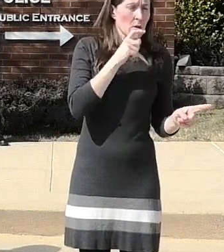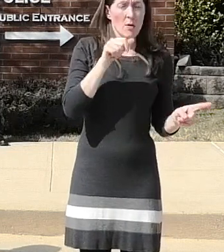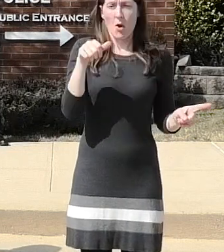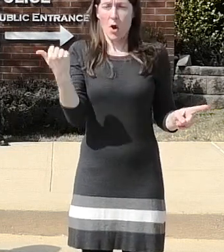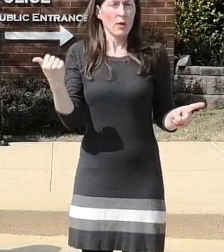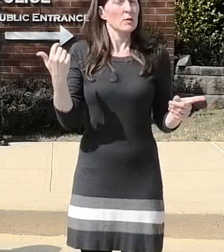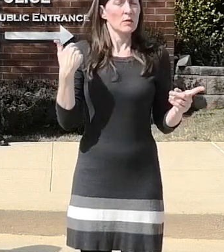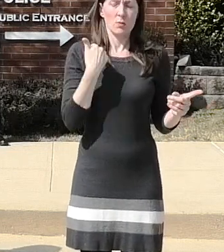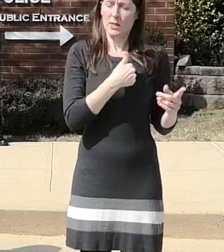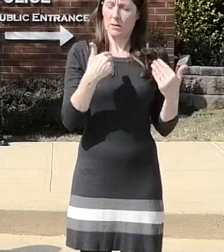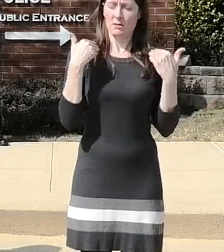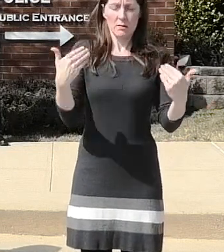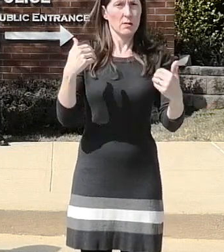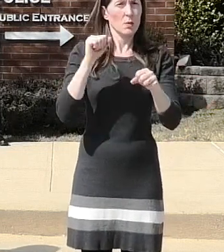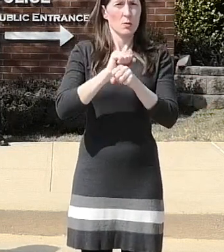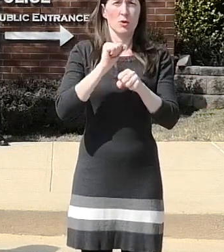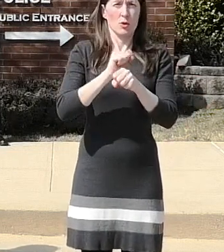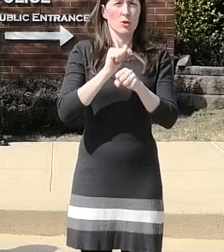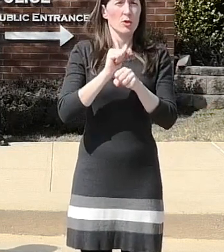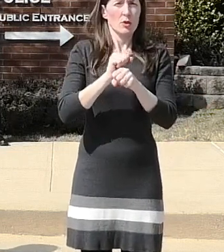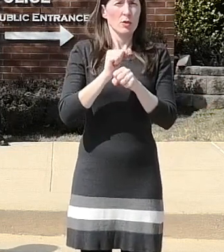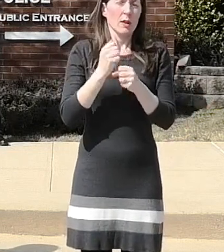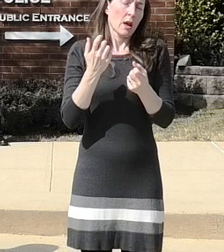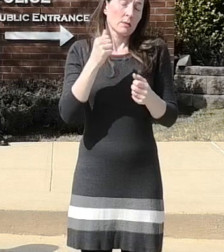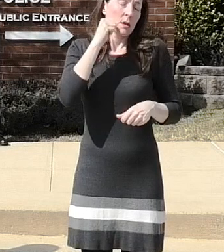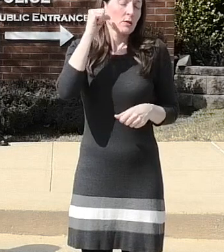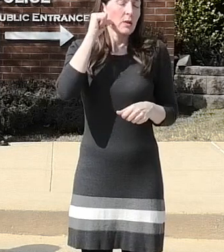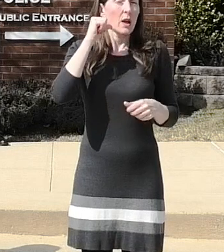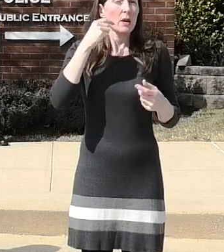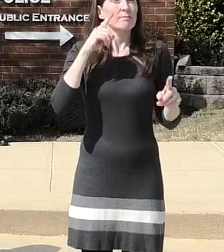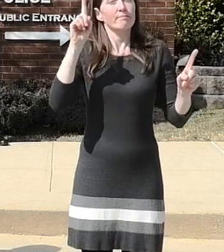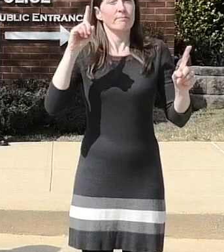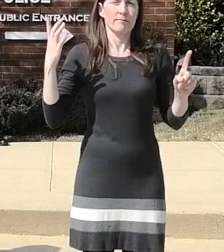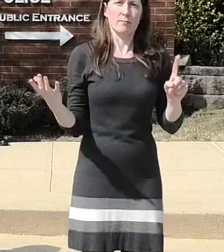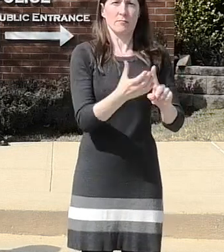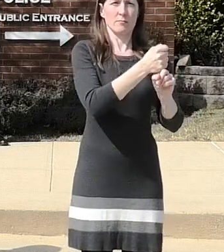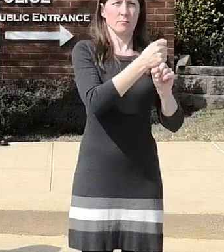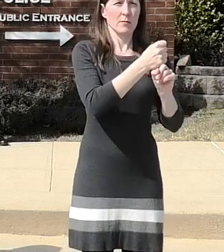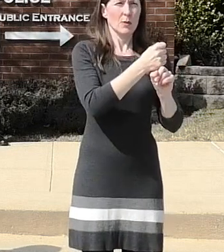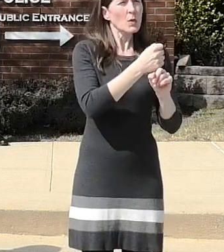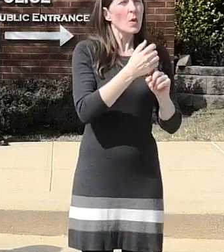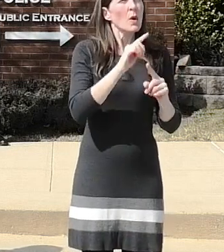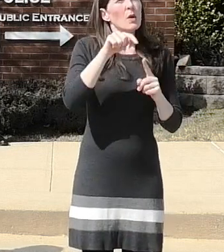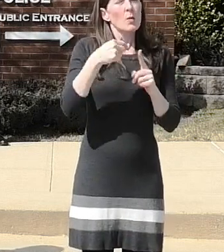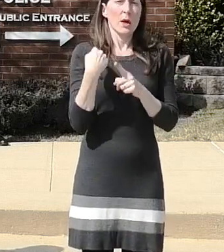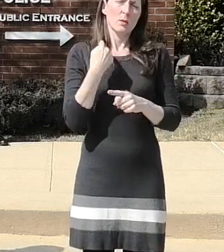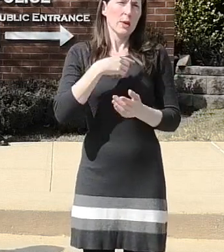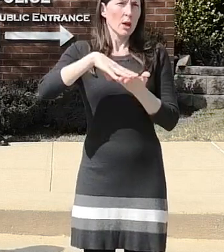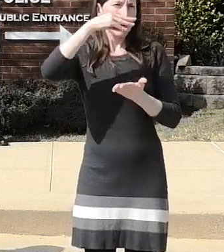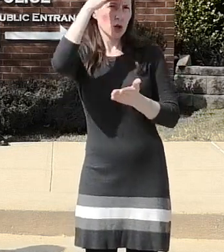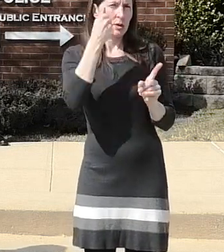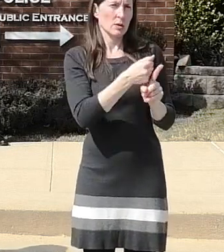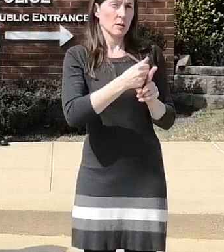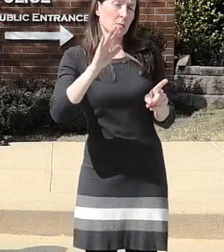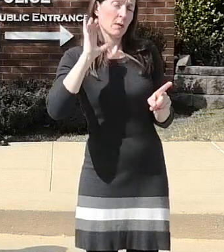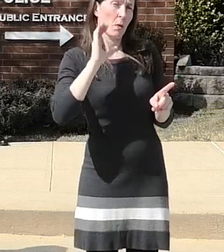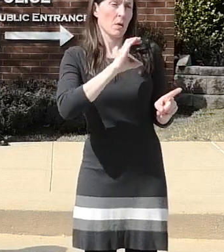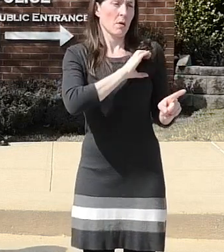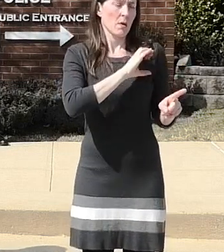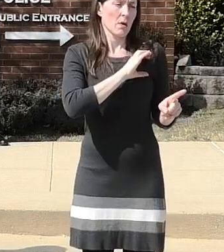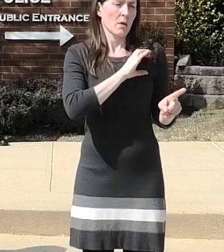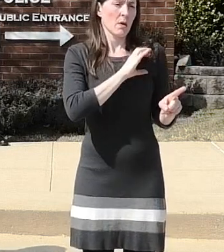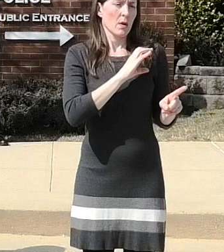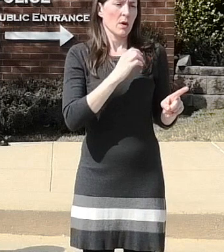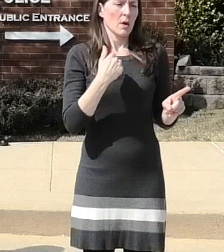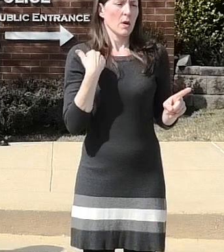where we led to yesterday when we placed him under arrest so i don't think there was a change in reaction i think it was more of a it's time to